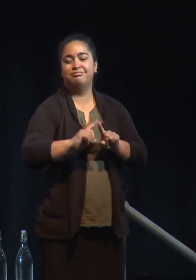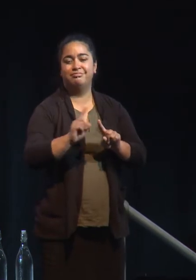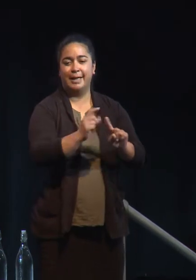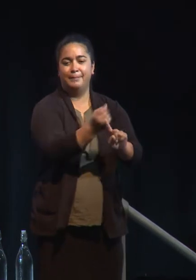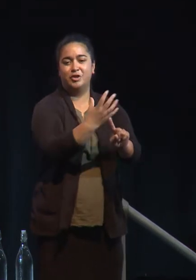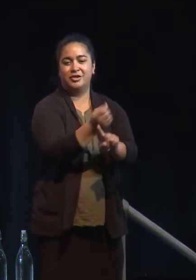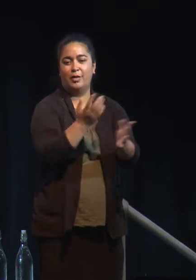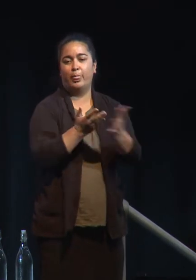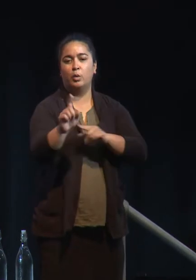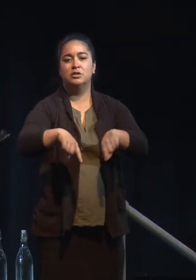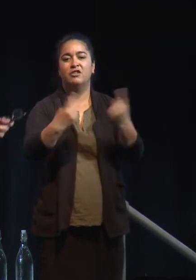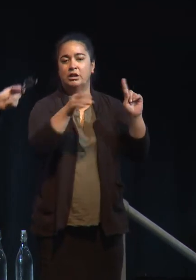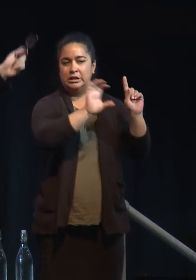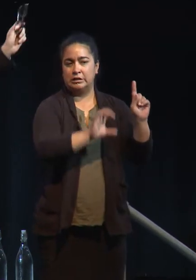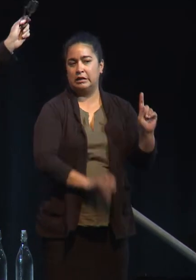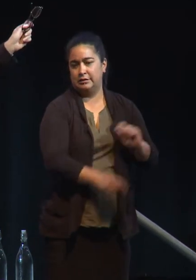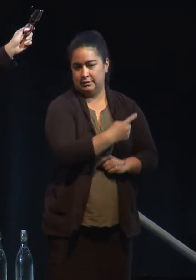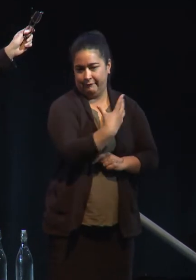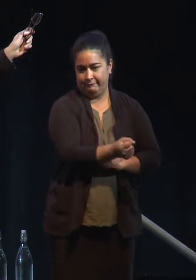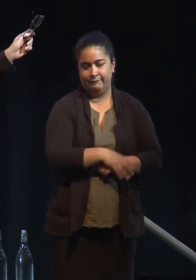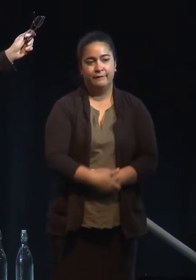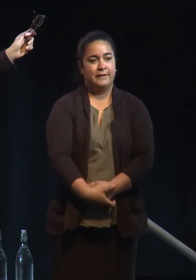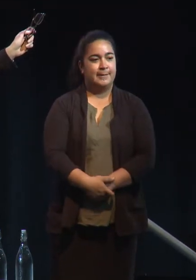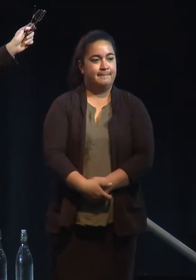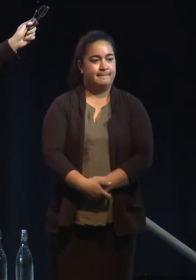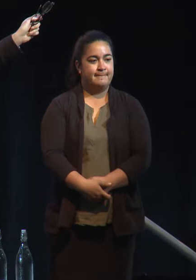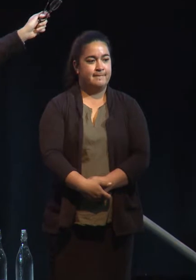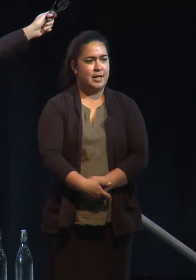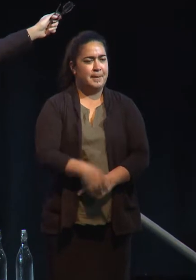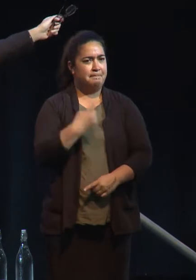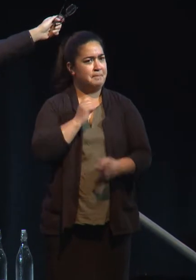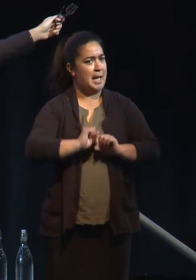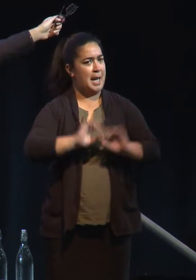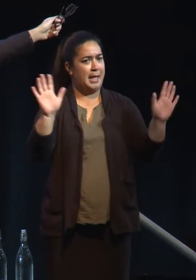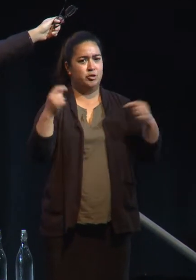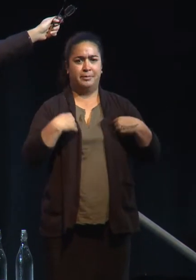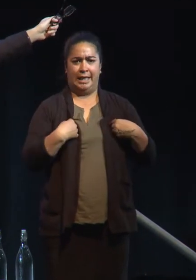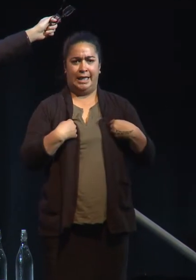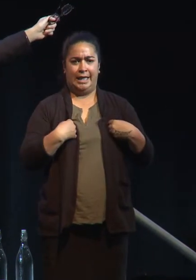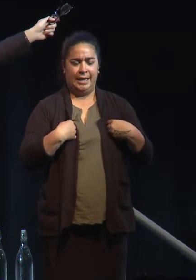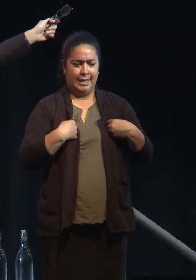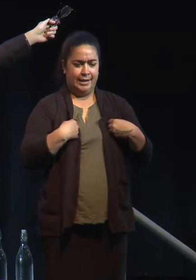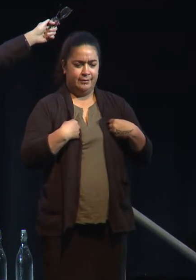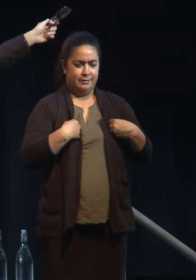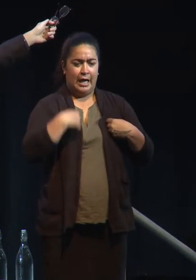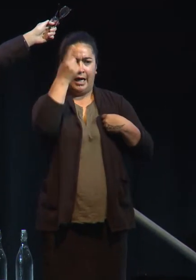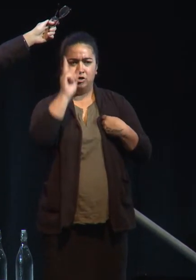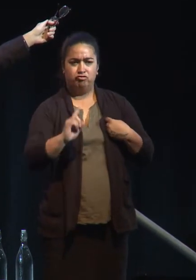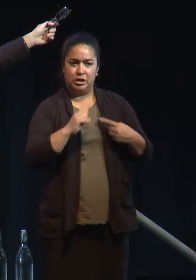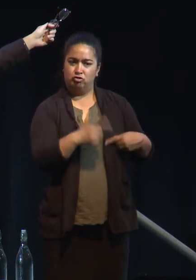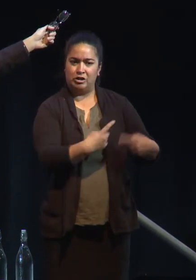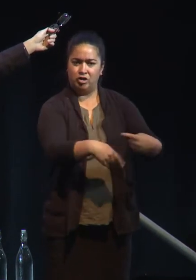various sectors. And what stands out to me is how small electricity generation is.